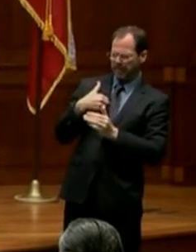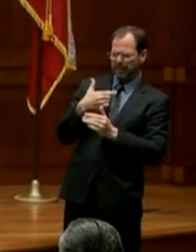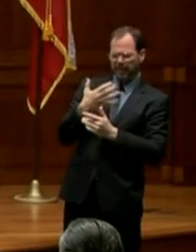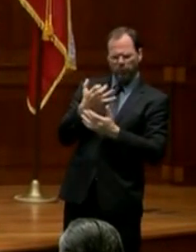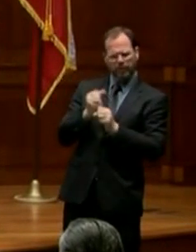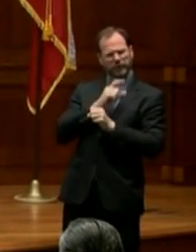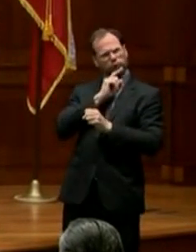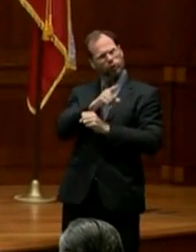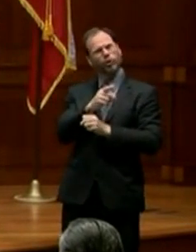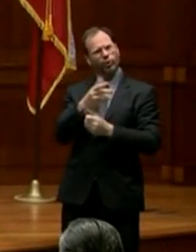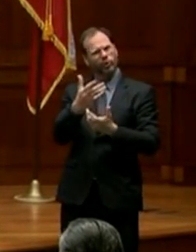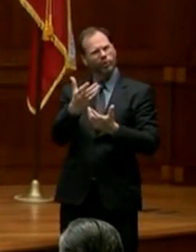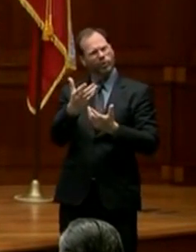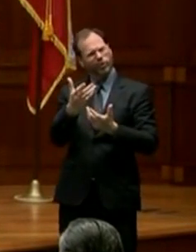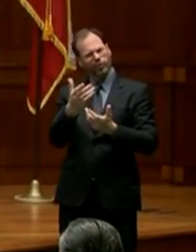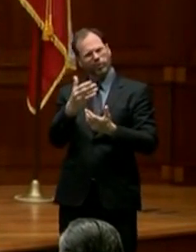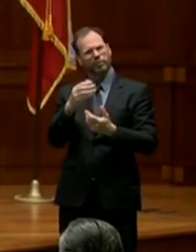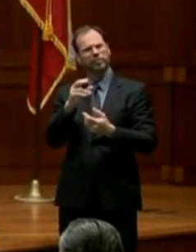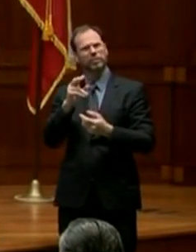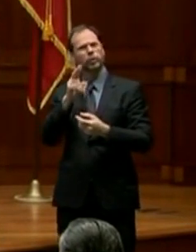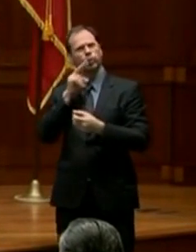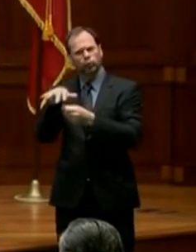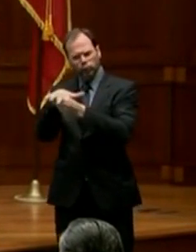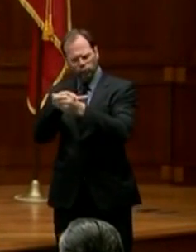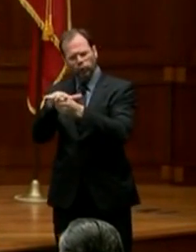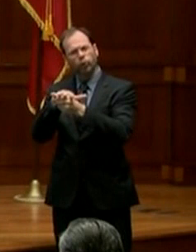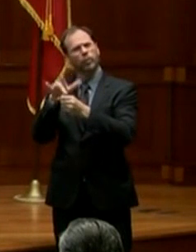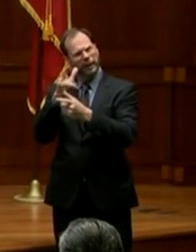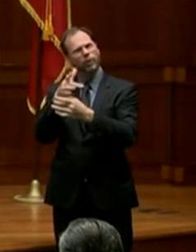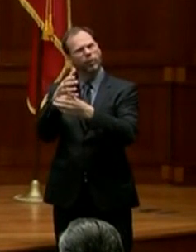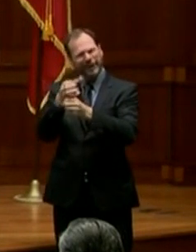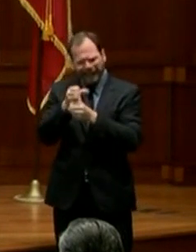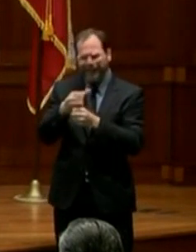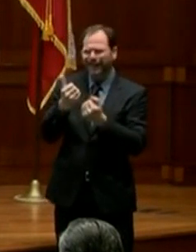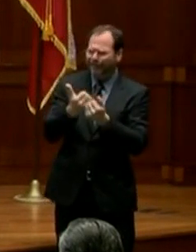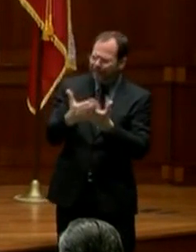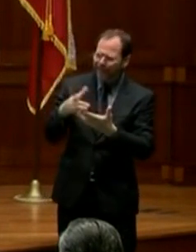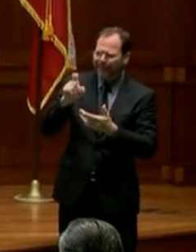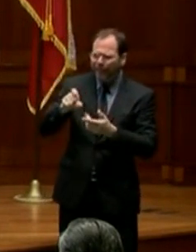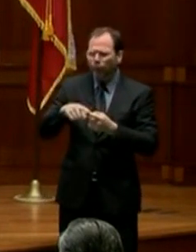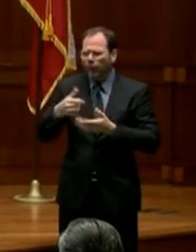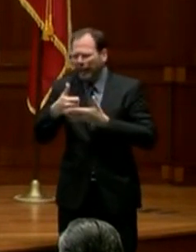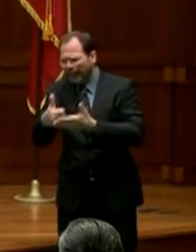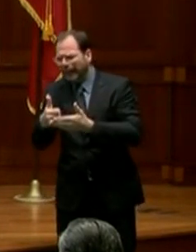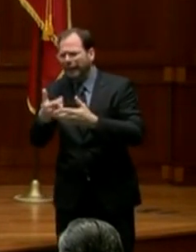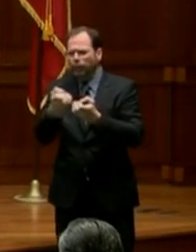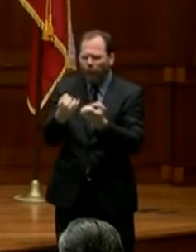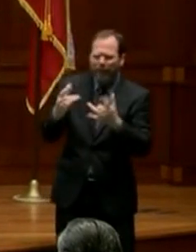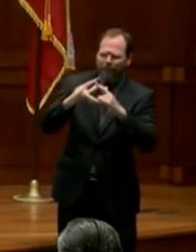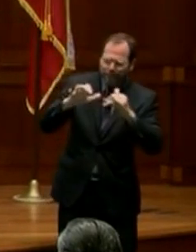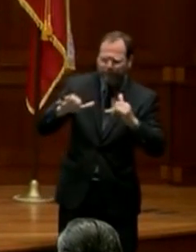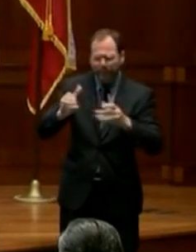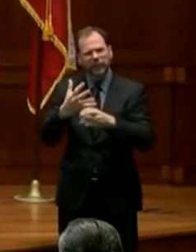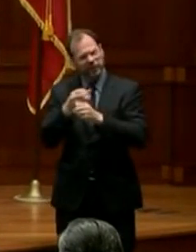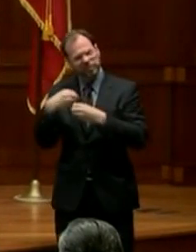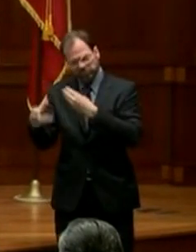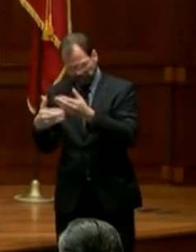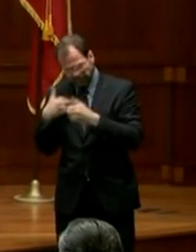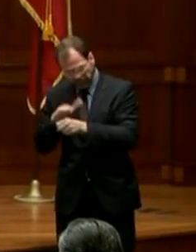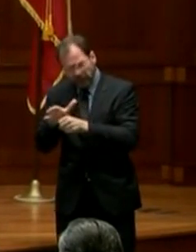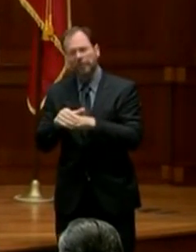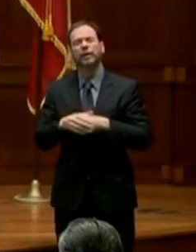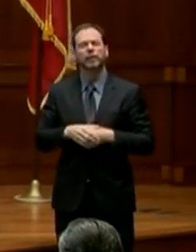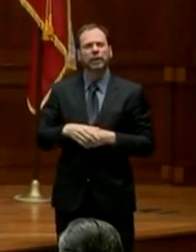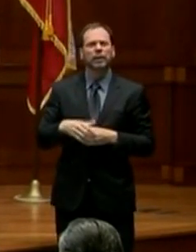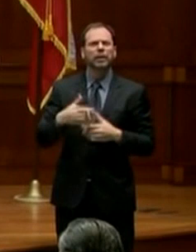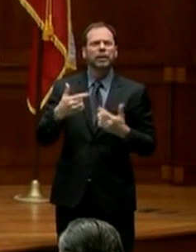sure that Harris County was receiving everything that it needs to respond to COVID-19. After